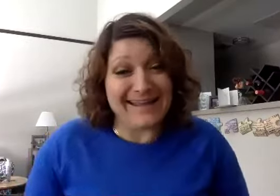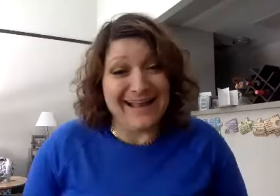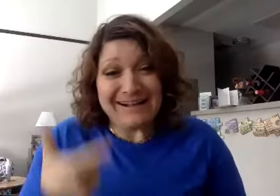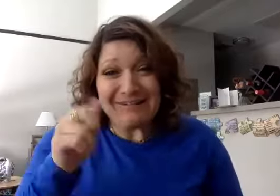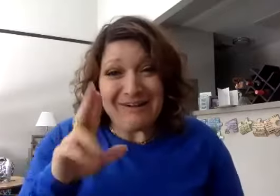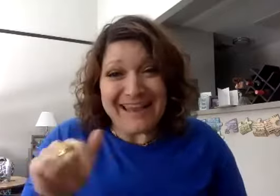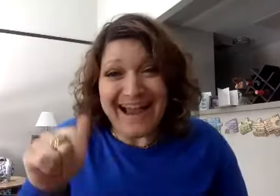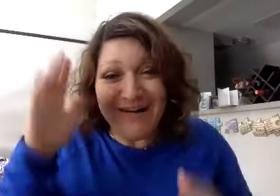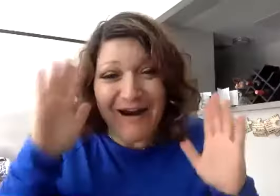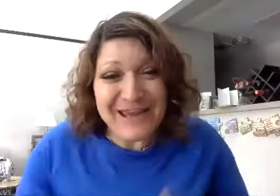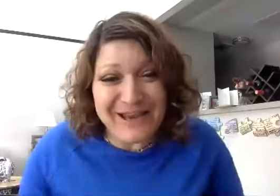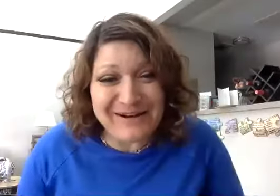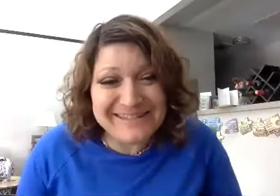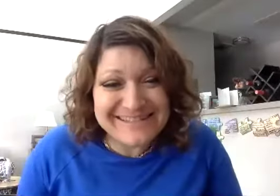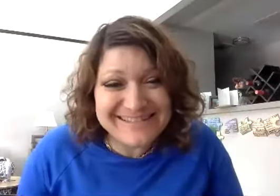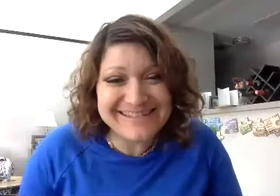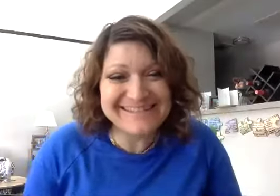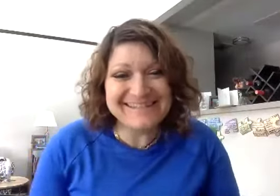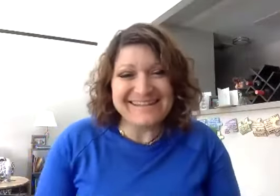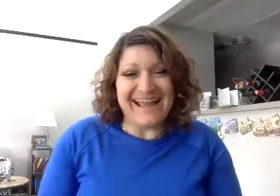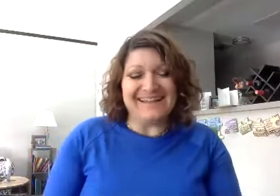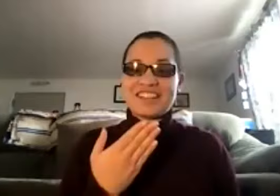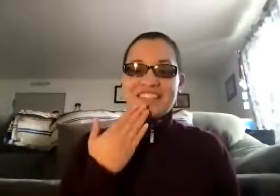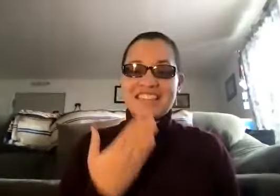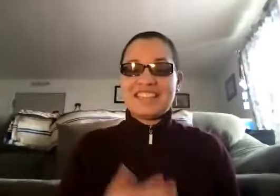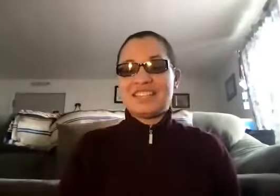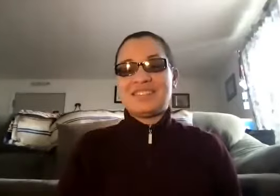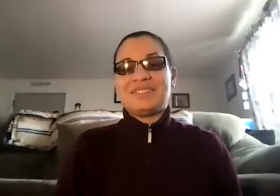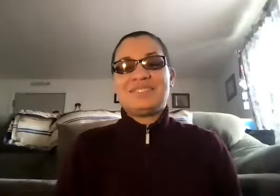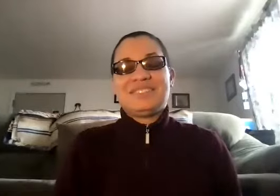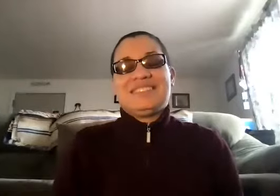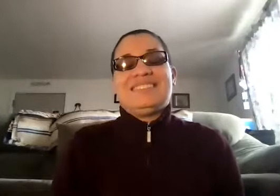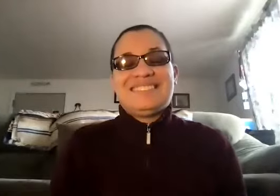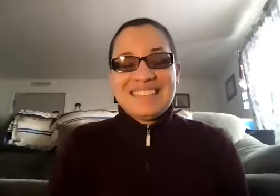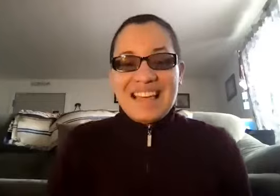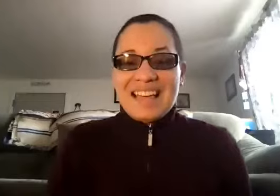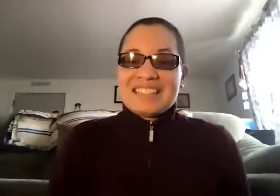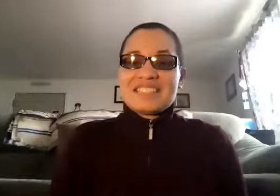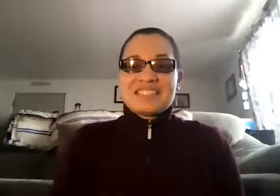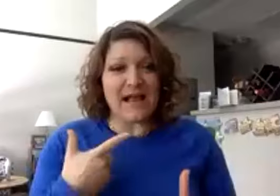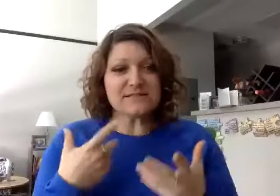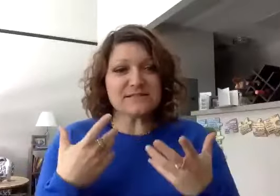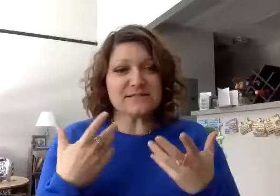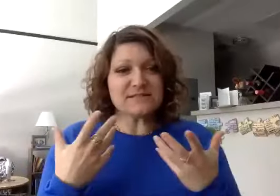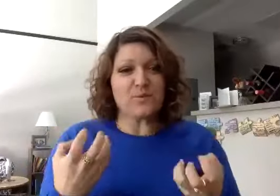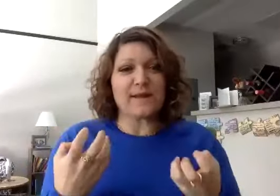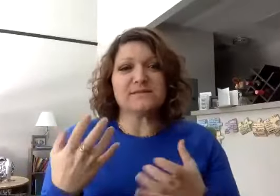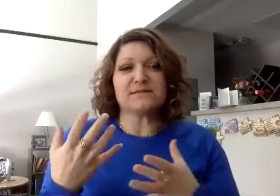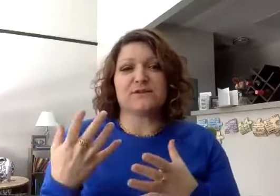Gloria, how are you? I'm good, thank you. Good, I just wanted to,